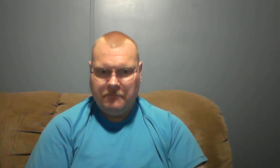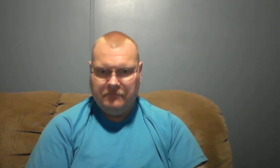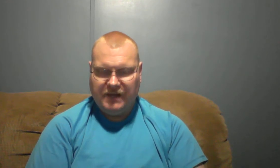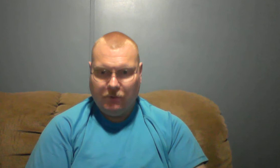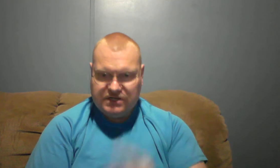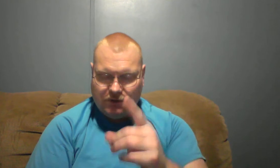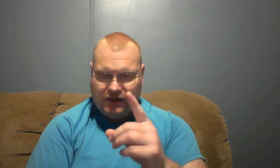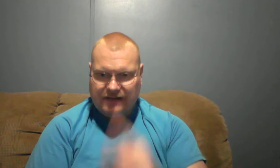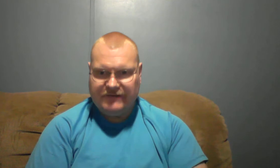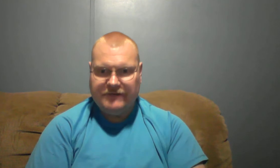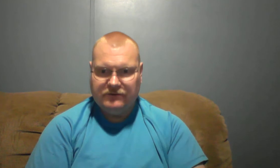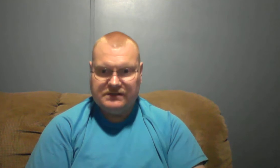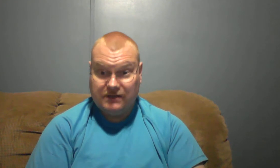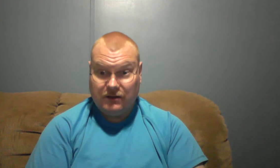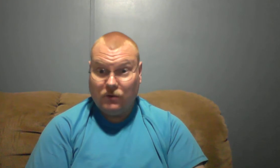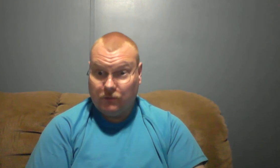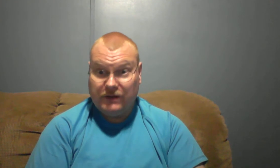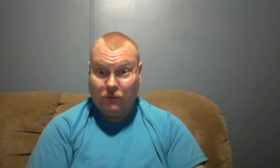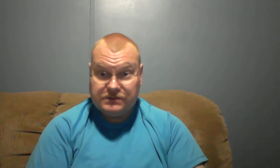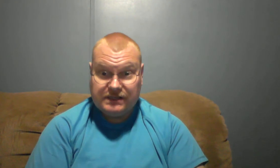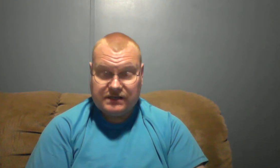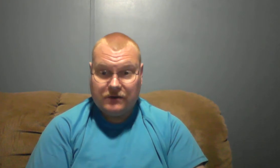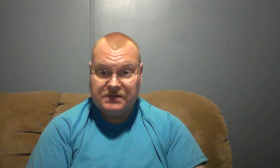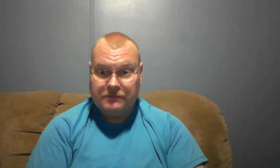Are we showing faithfulness to the Lord when he wants us to do something?